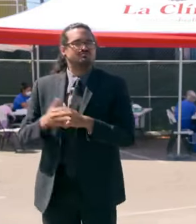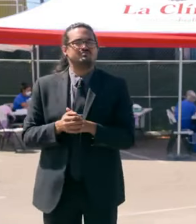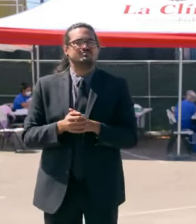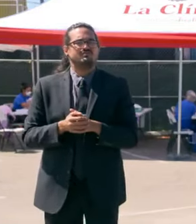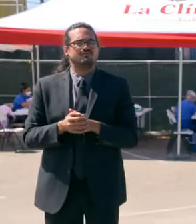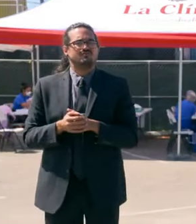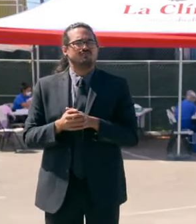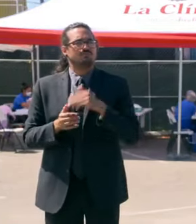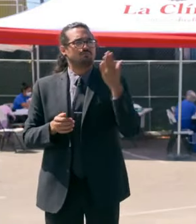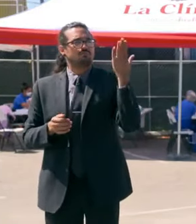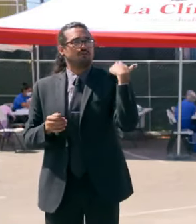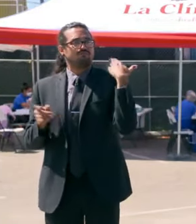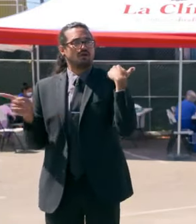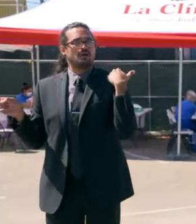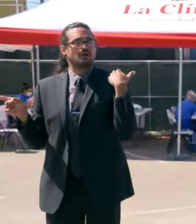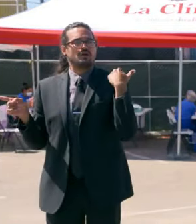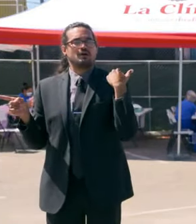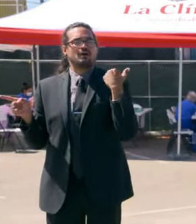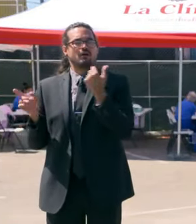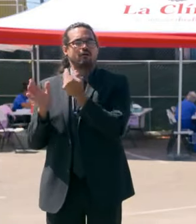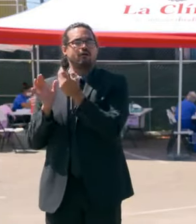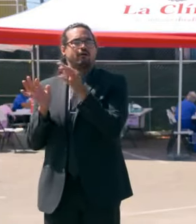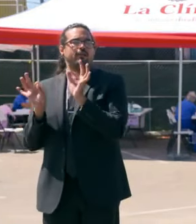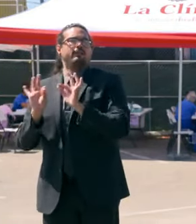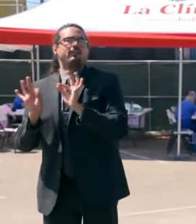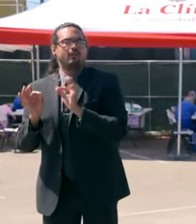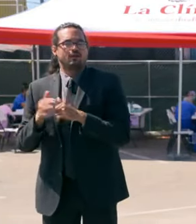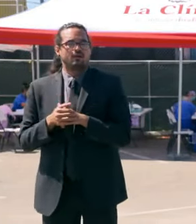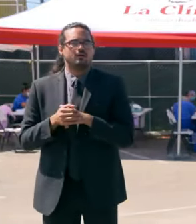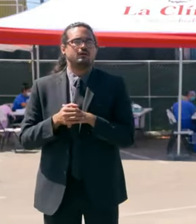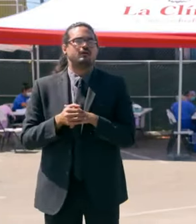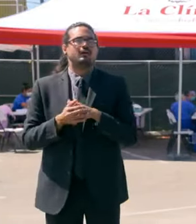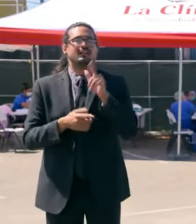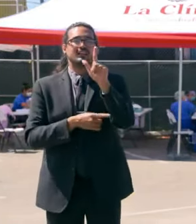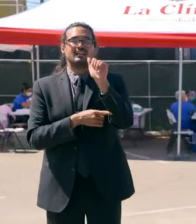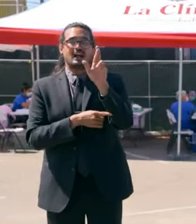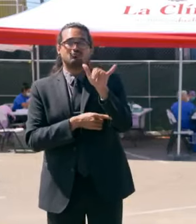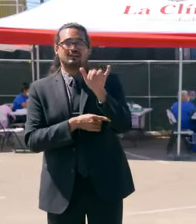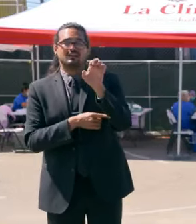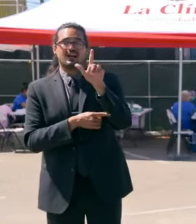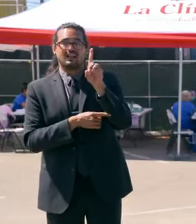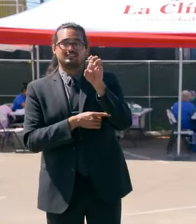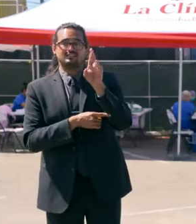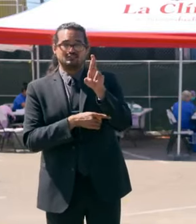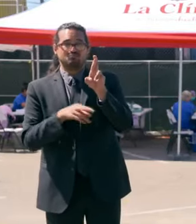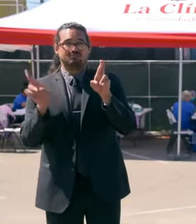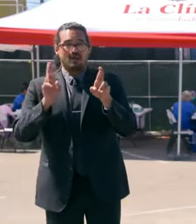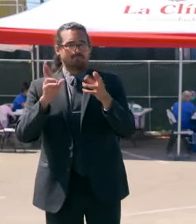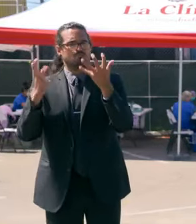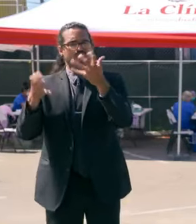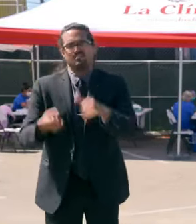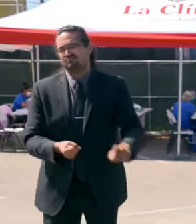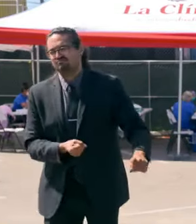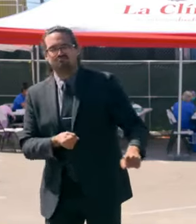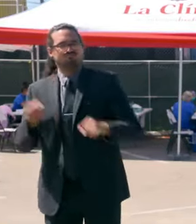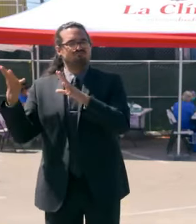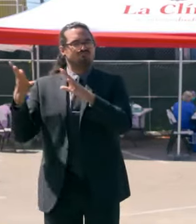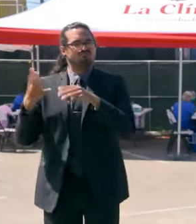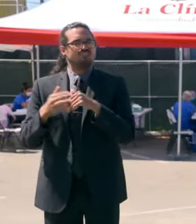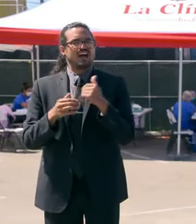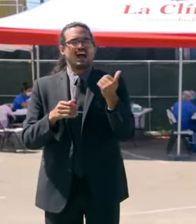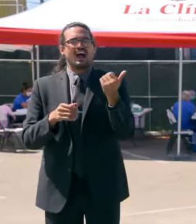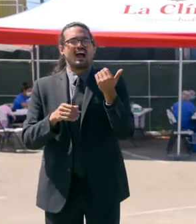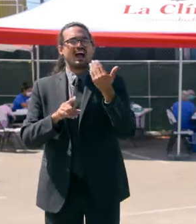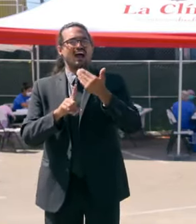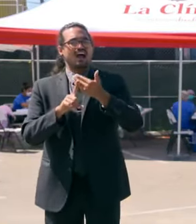The leading candidate, Larry Elder, wants to end mask requirements and vaccine requirements before his first cup of tea. His